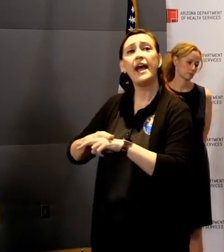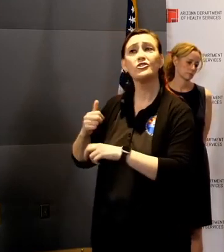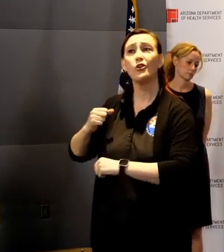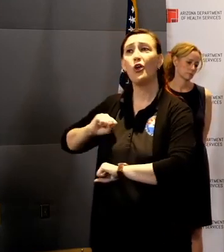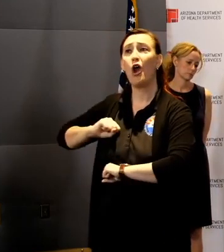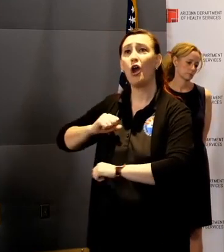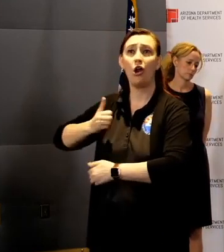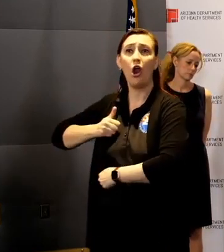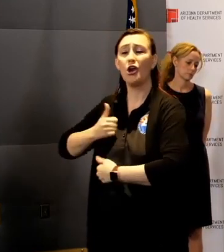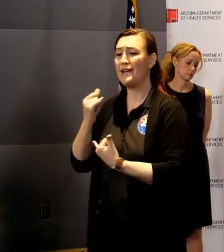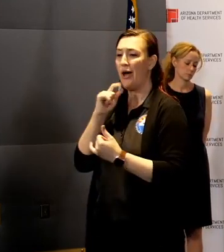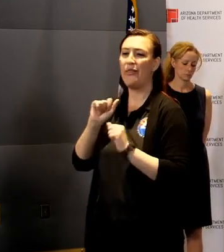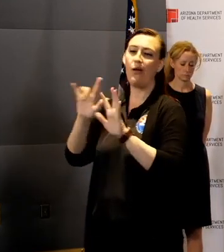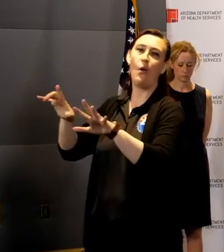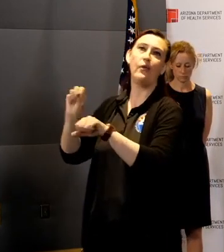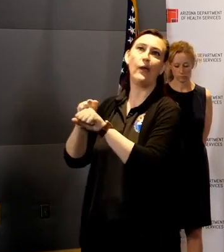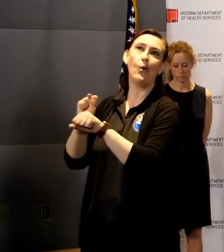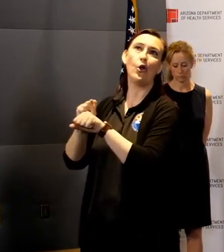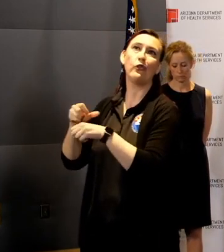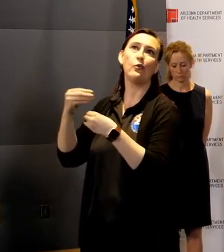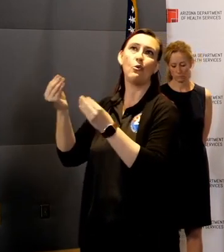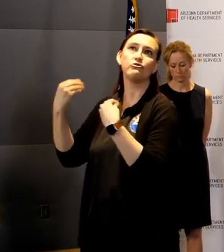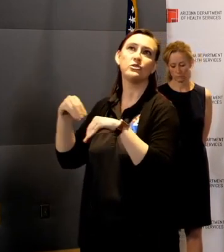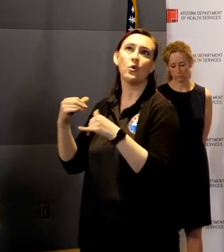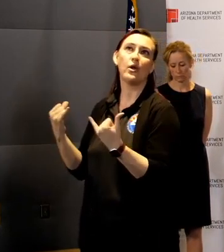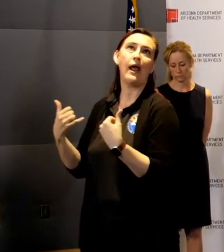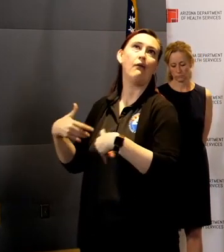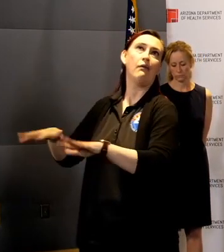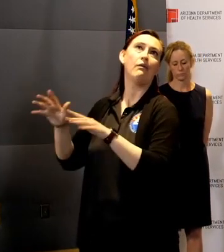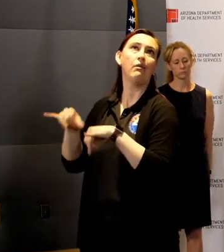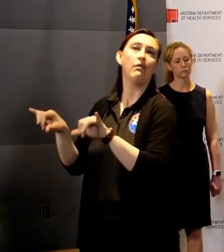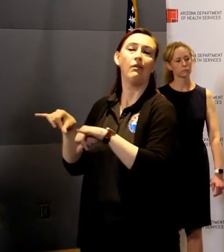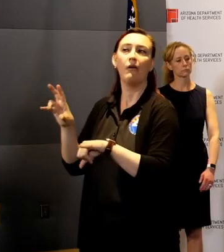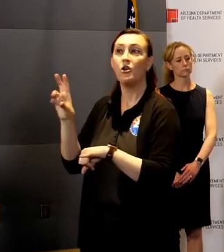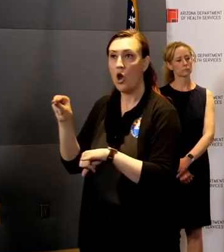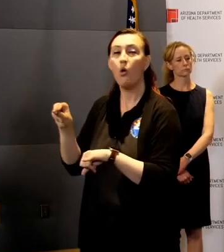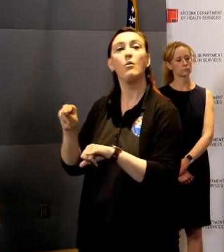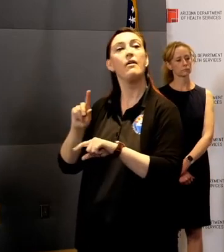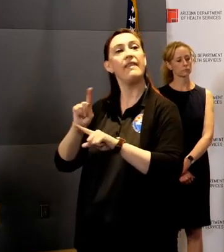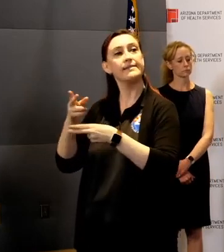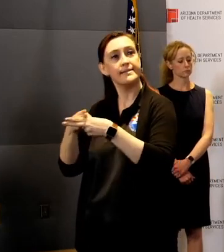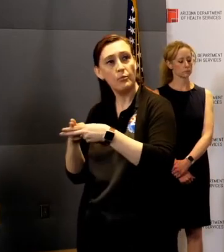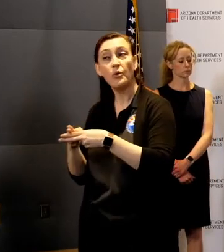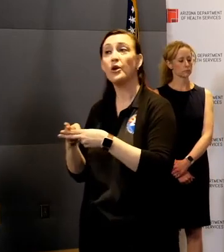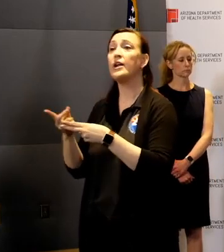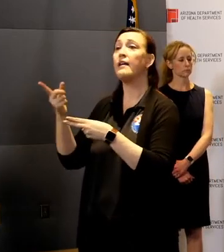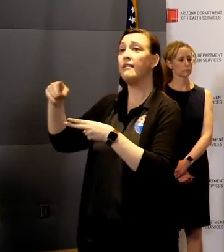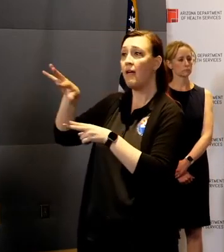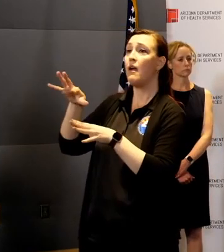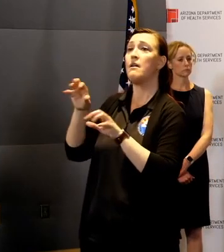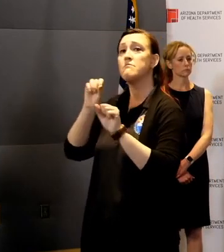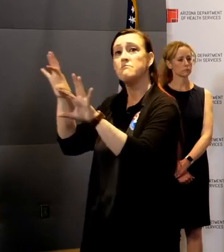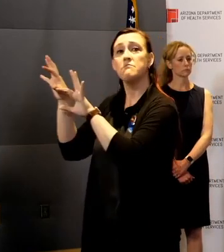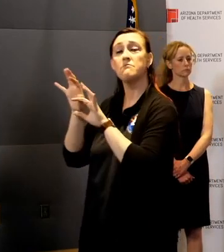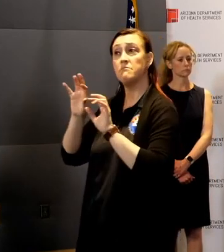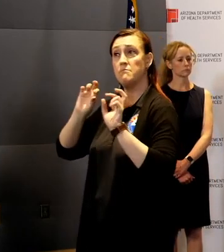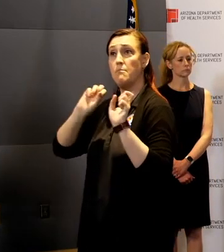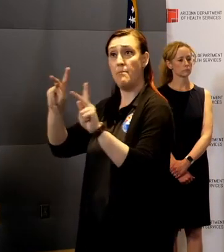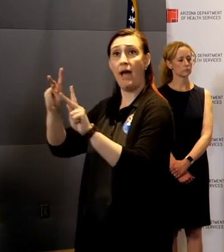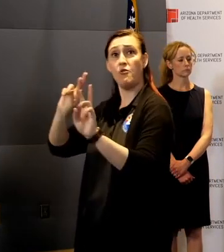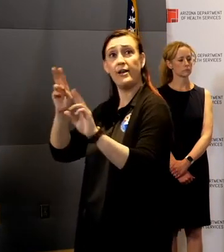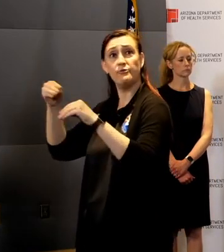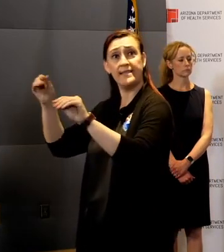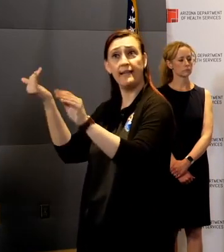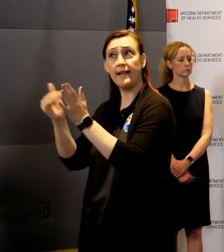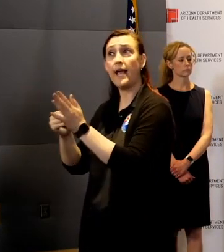in terms of what was missing in that last piece of it. Now the grocery stores are hiring. We're going to employ the